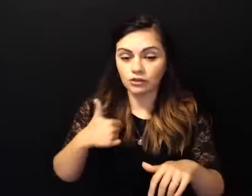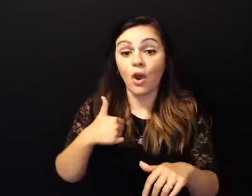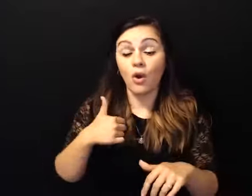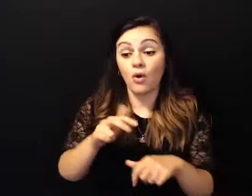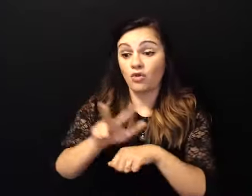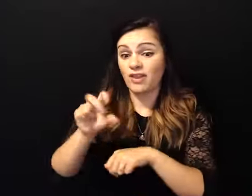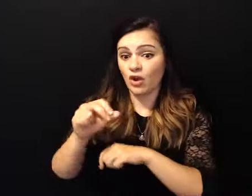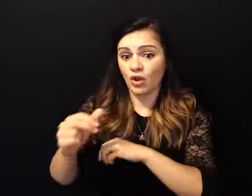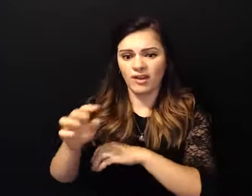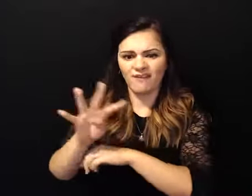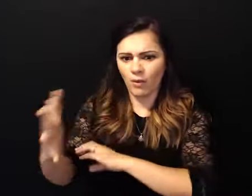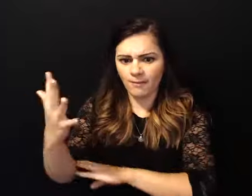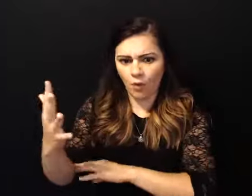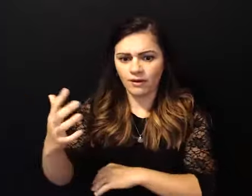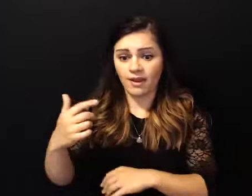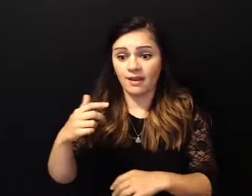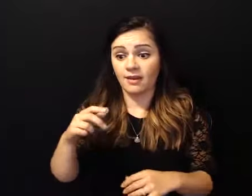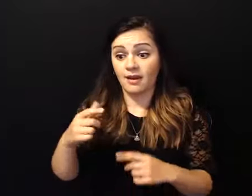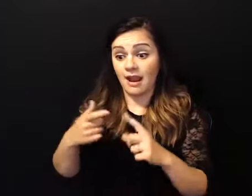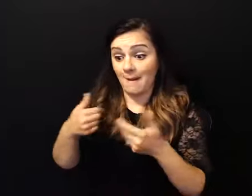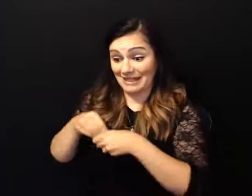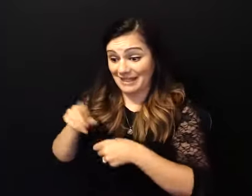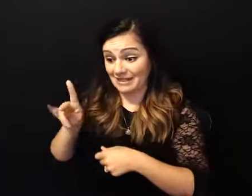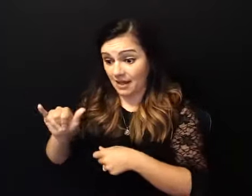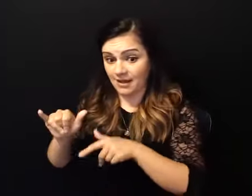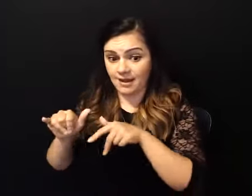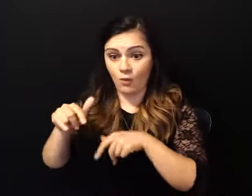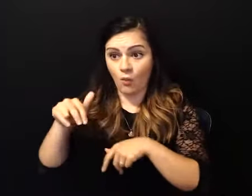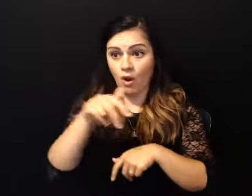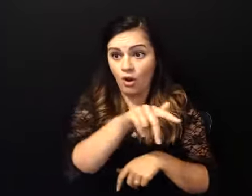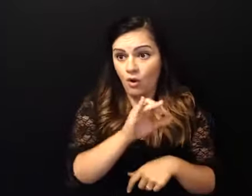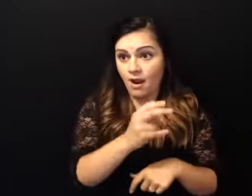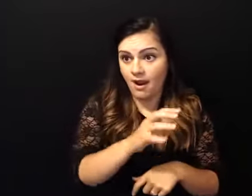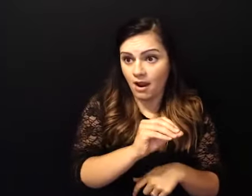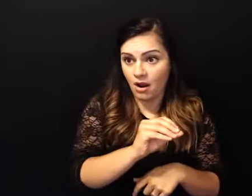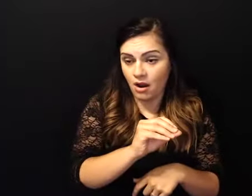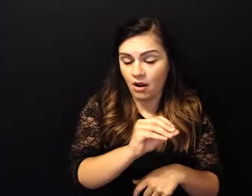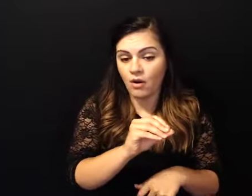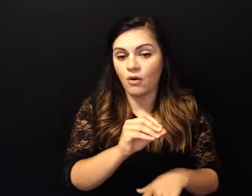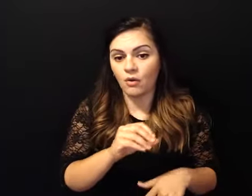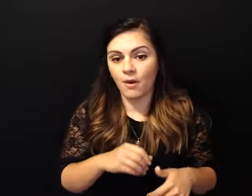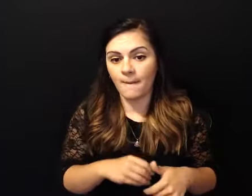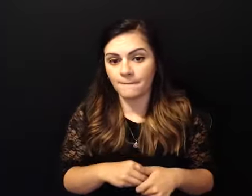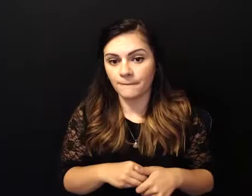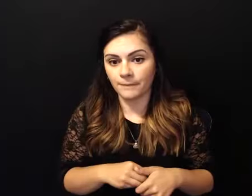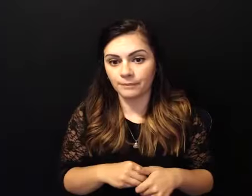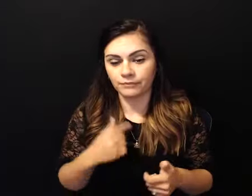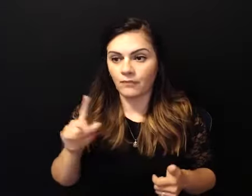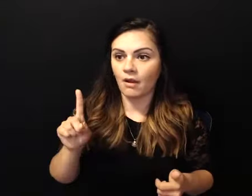4 in the morning something like that and i'm all alone and you know i i want to die you know i just i